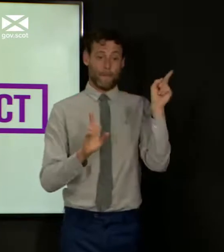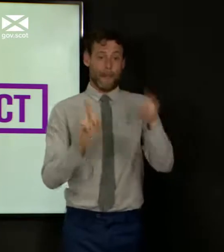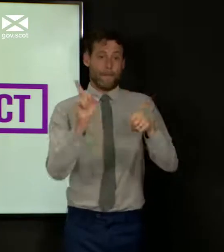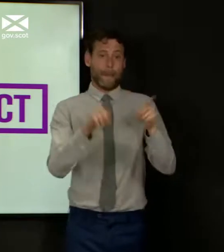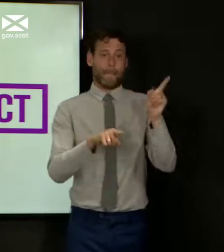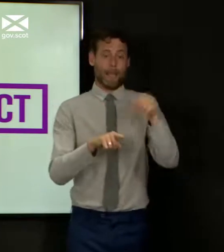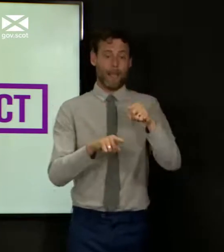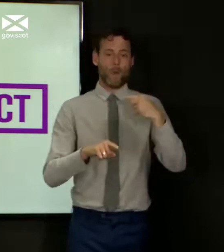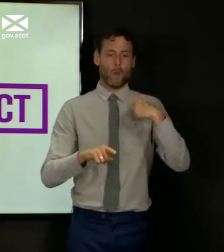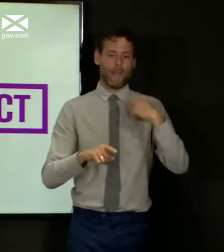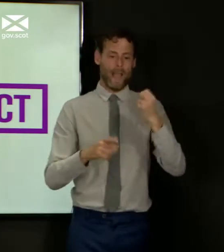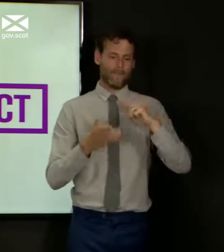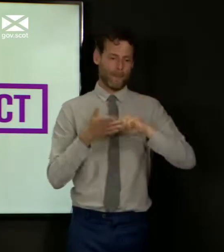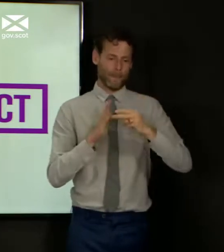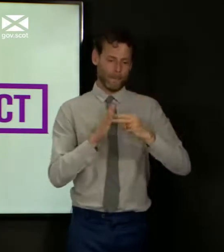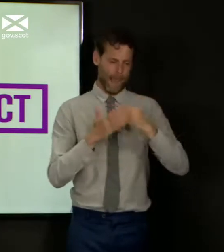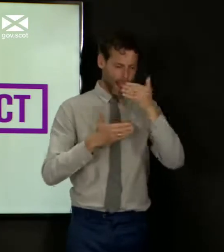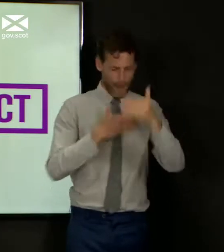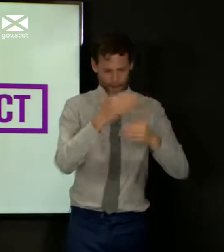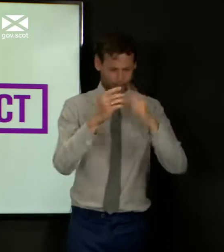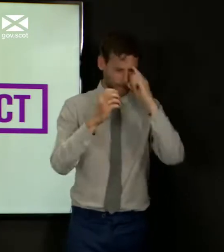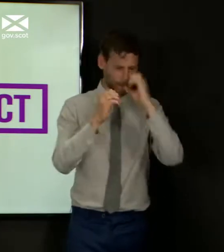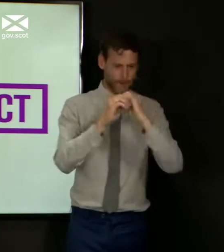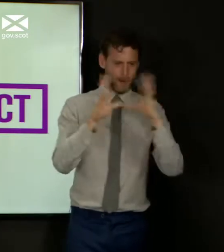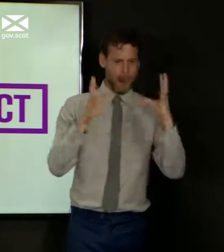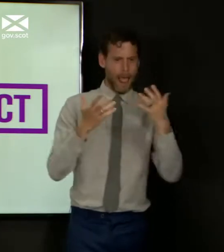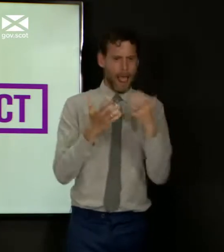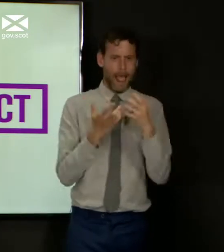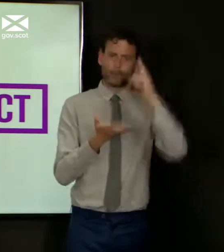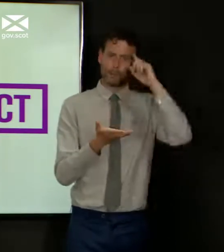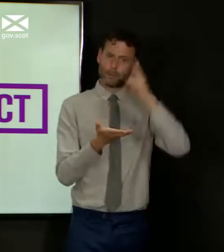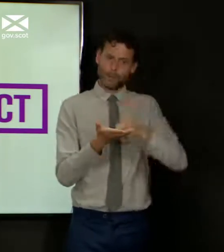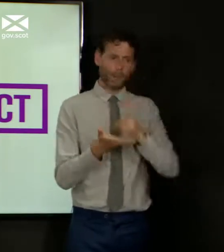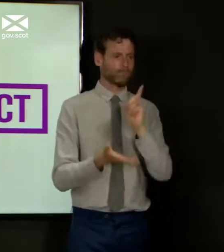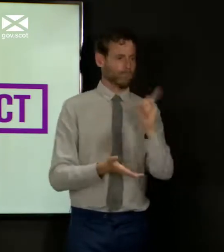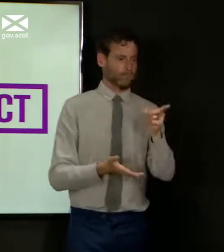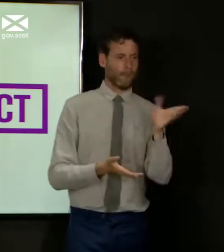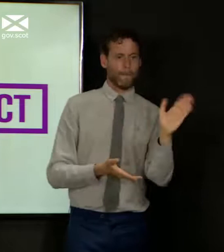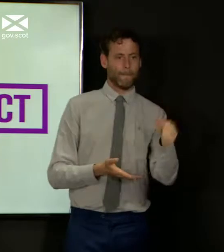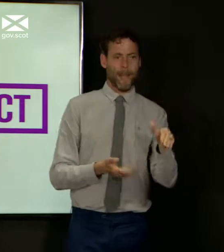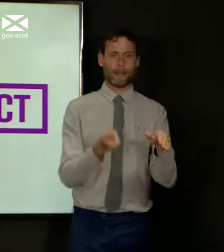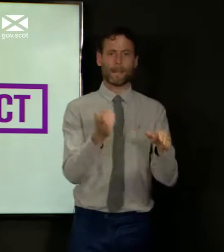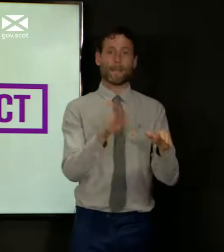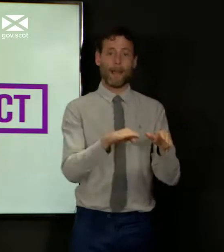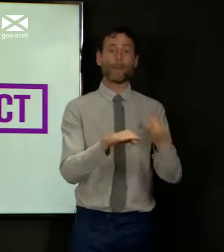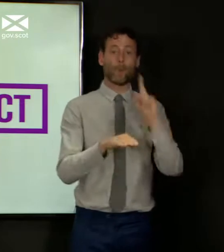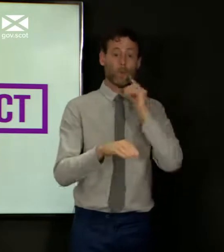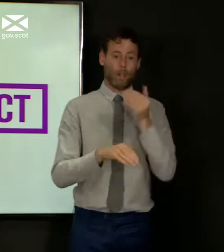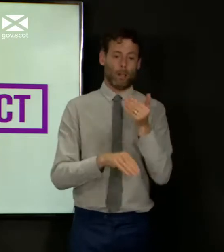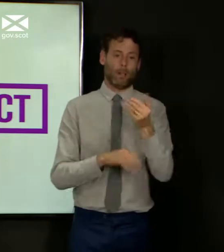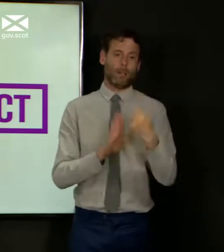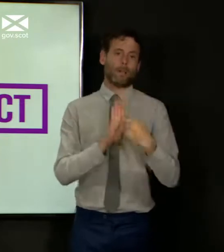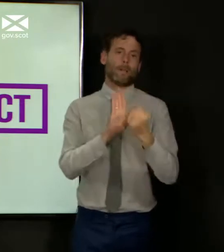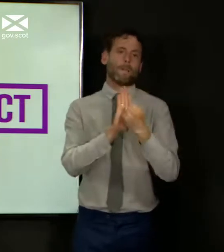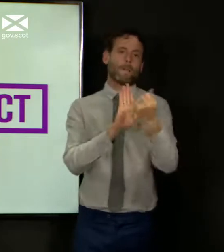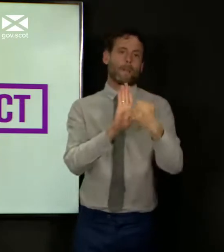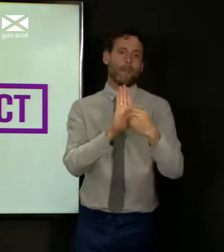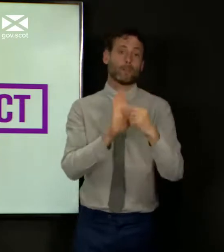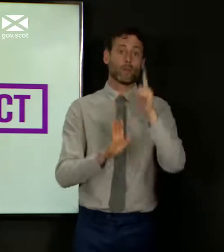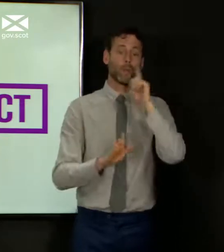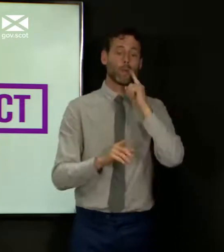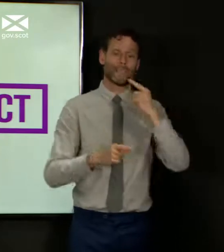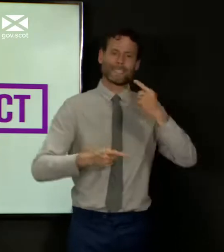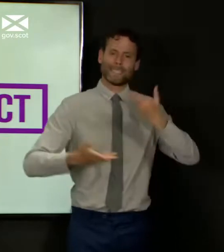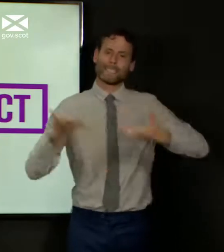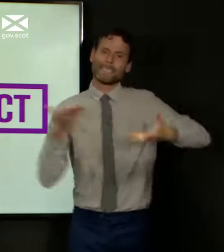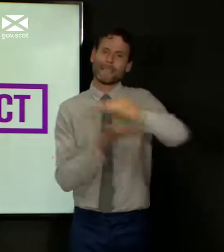we are using for decision making will be published very shortly. There's a debate in Parliament next week around that. And